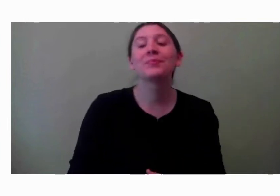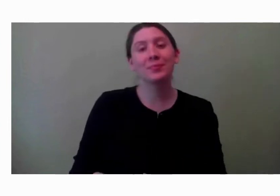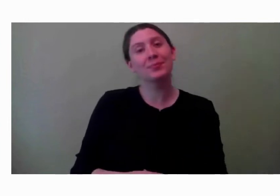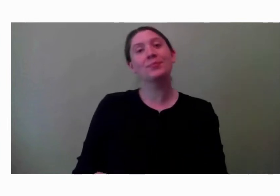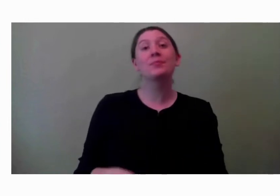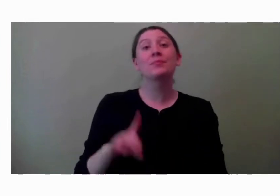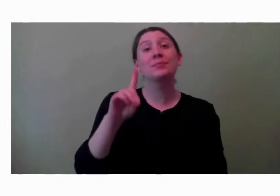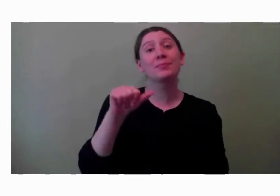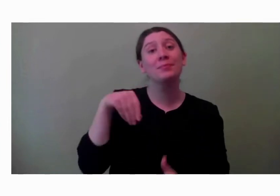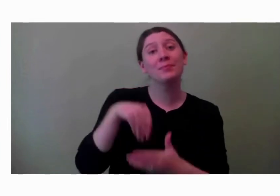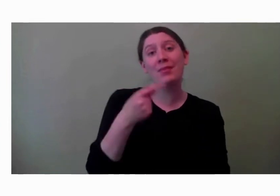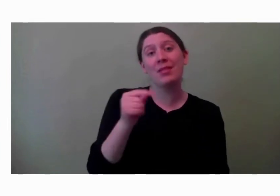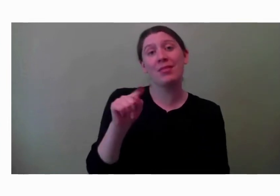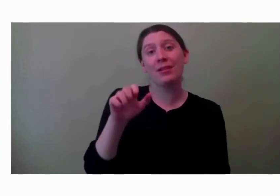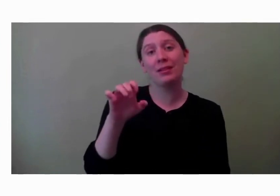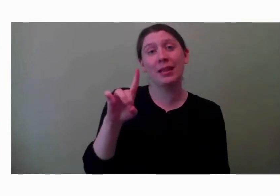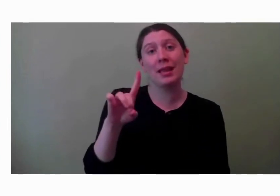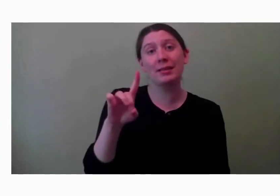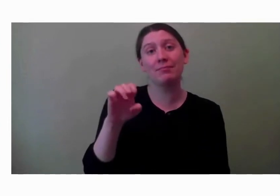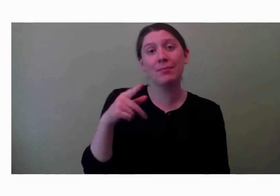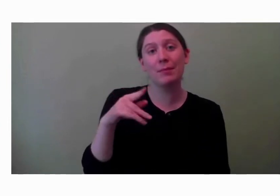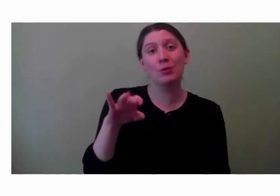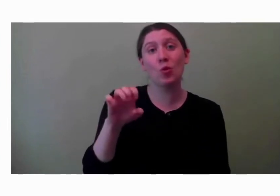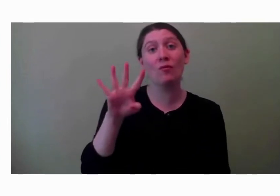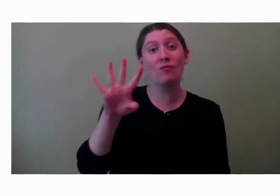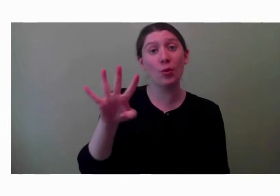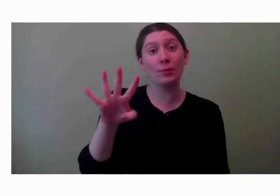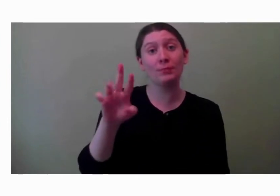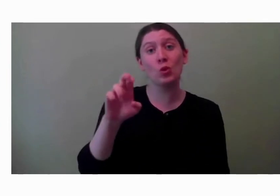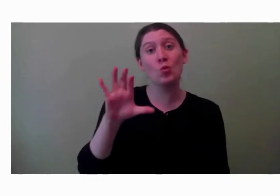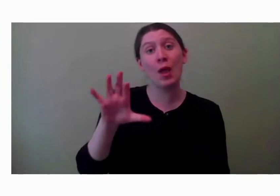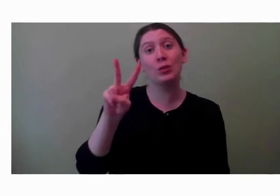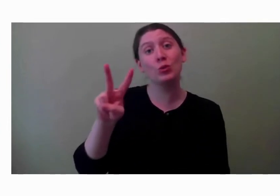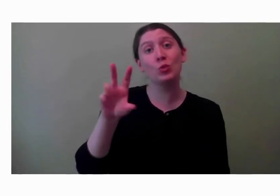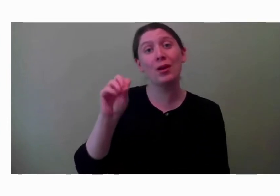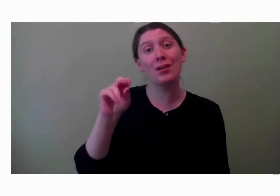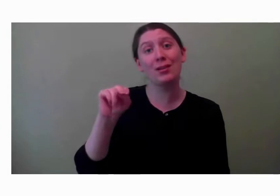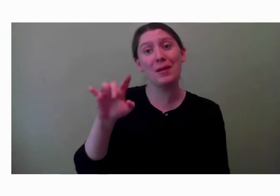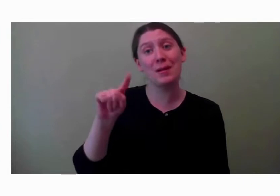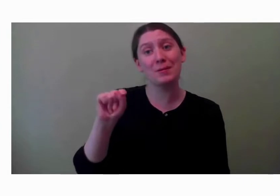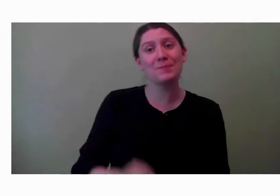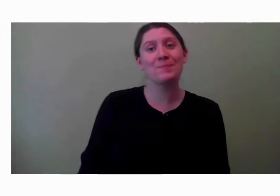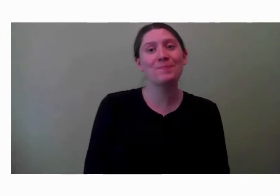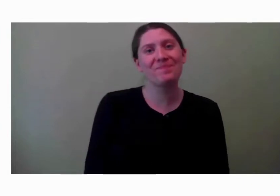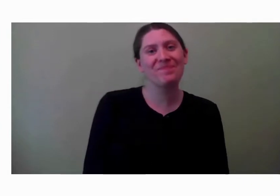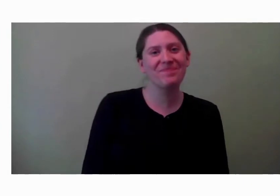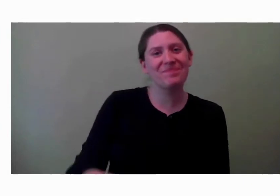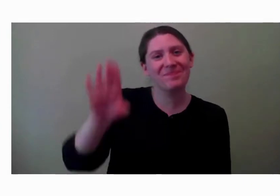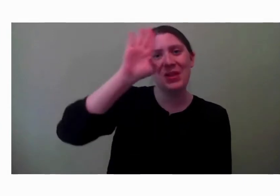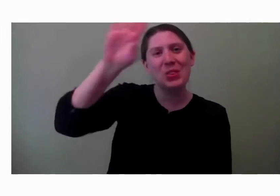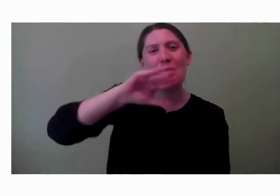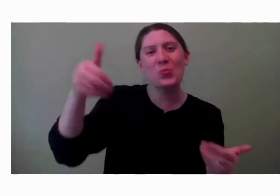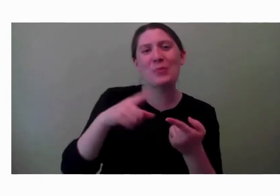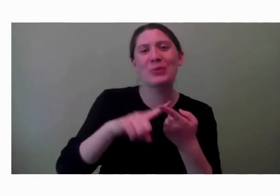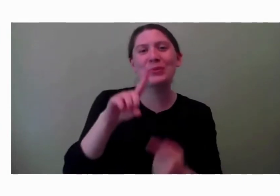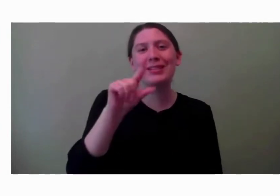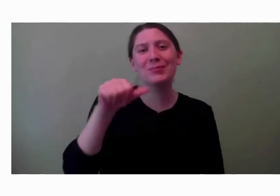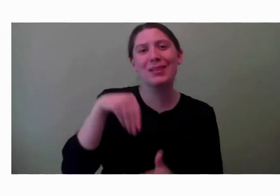Disability in the Land, Episode 4, Rec to Connect. Hello and welcome to Disability in the